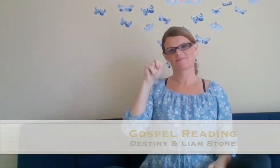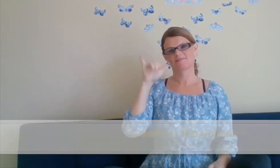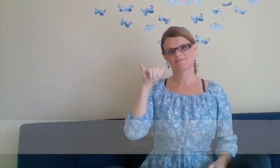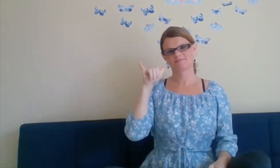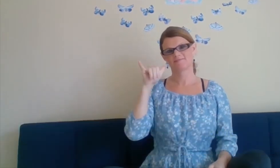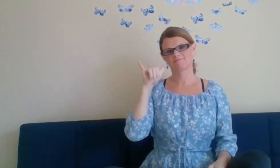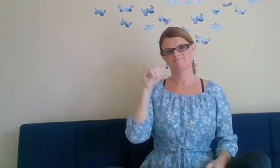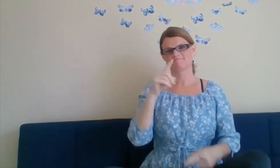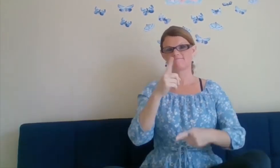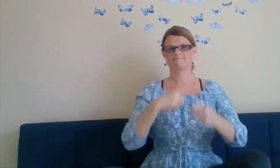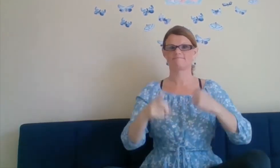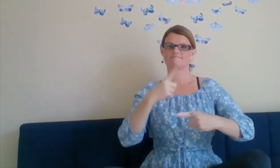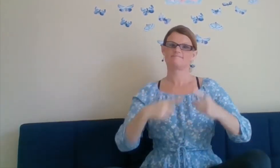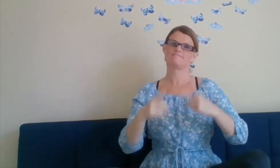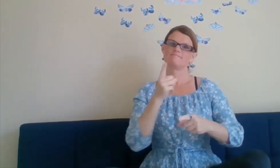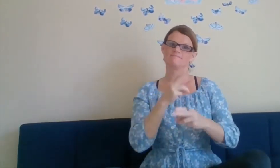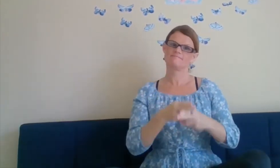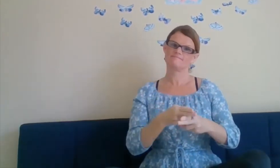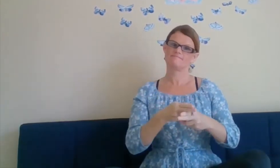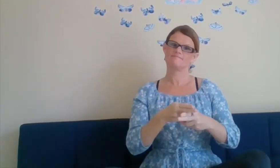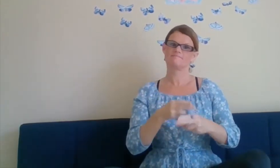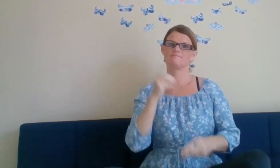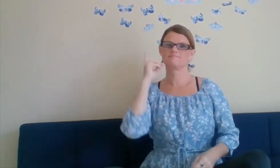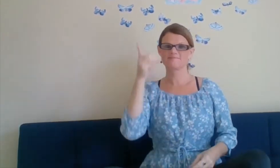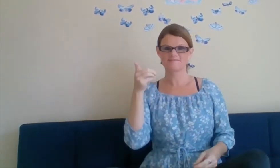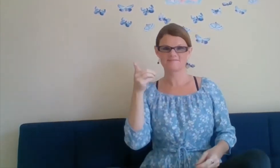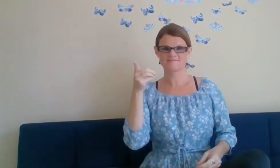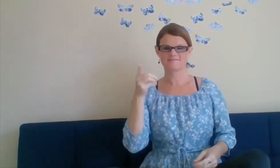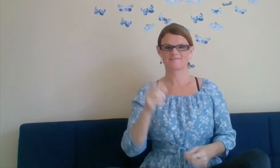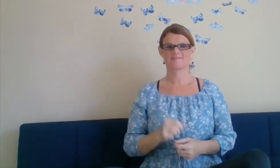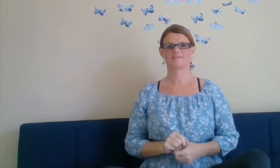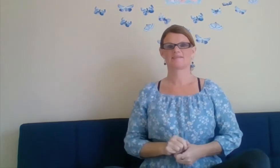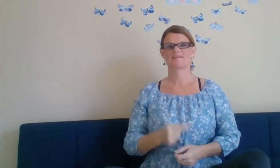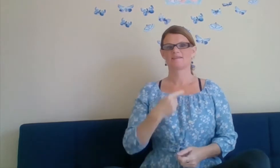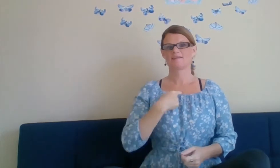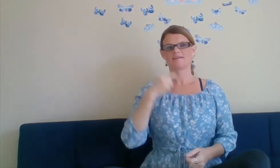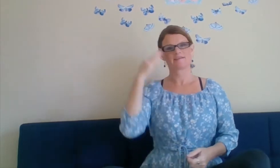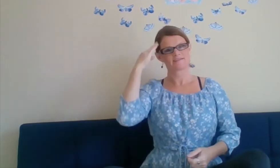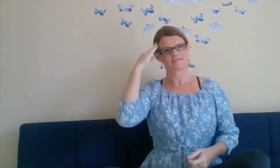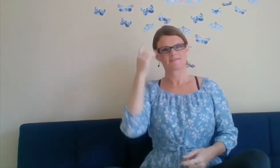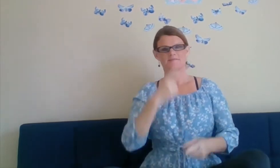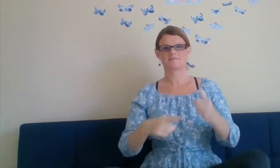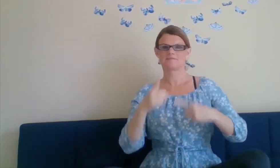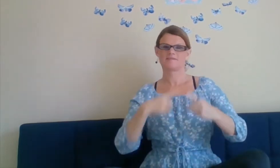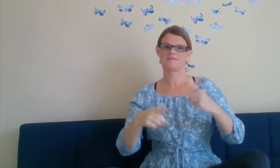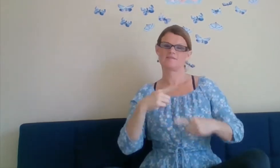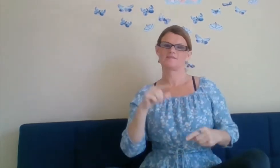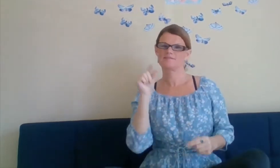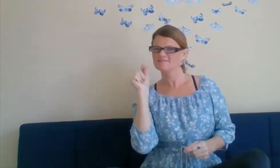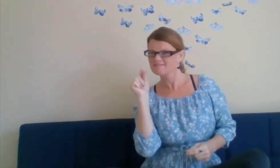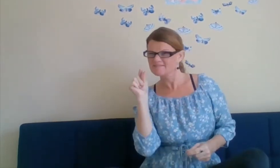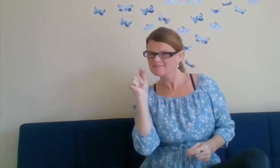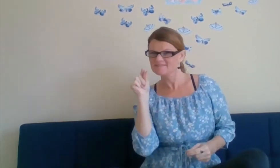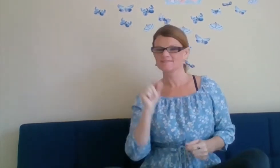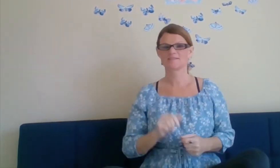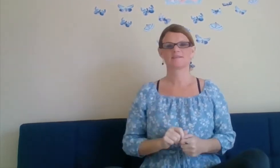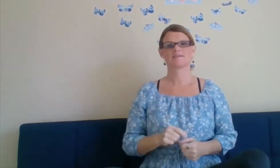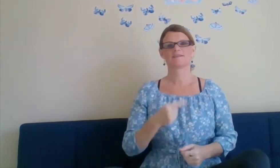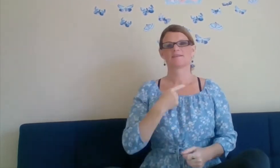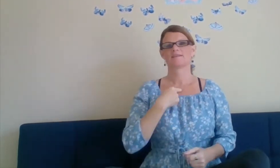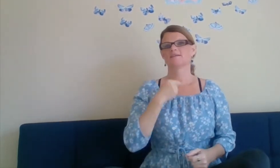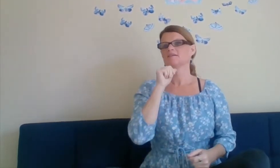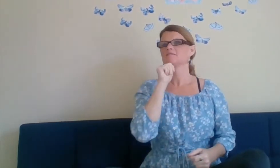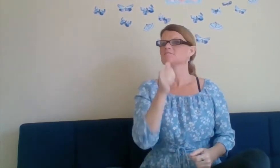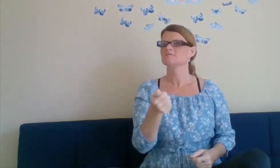My sign name is Destiny. I know American Sign Language a little. I am